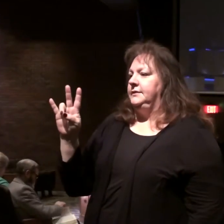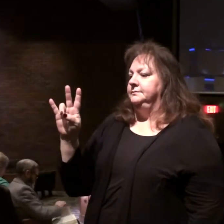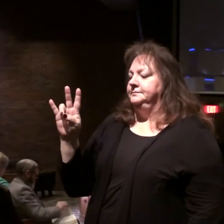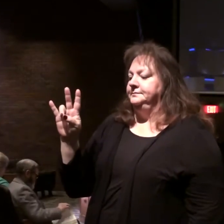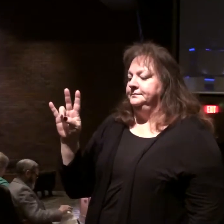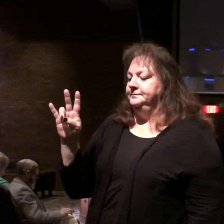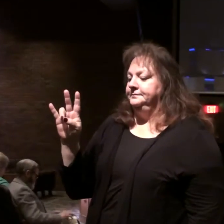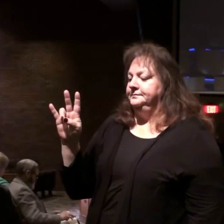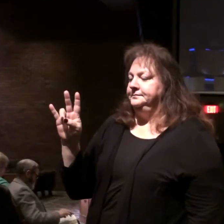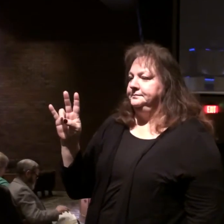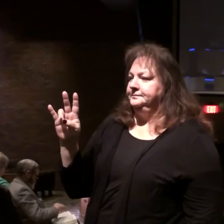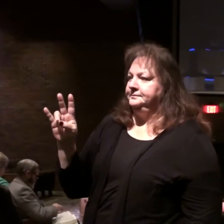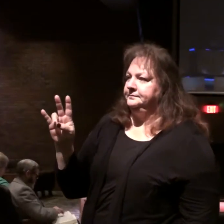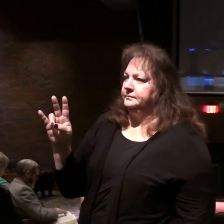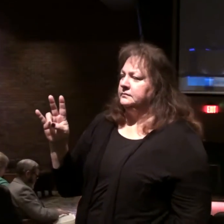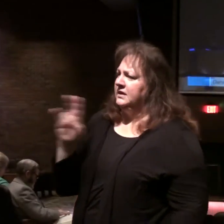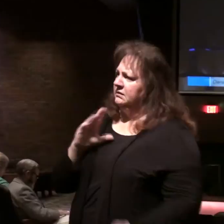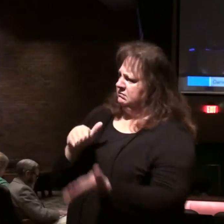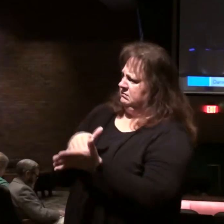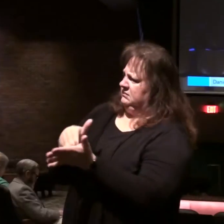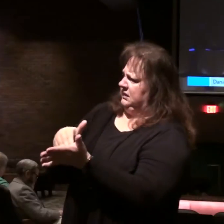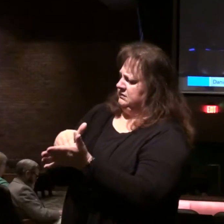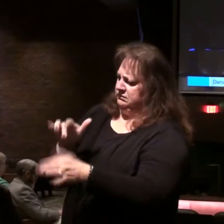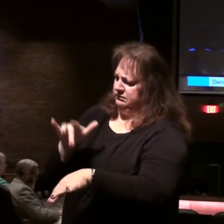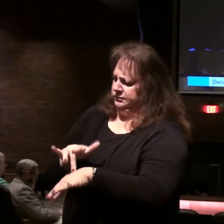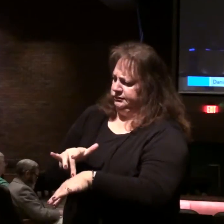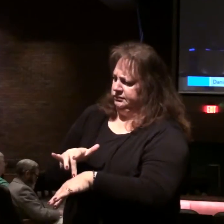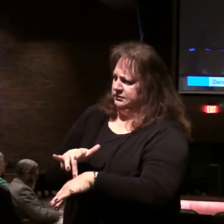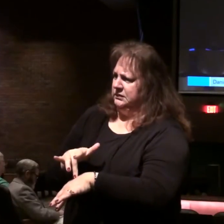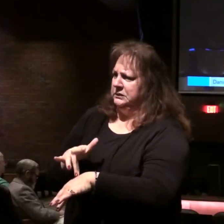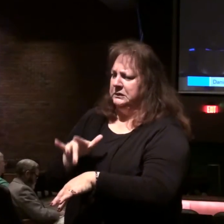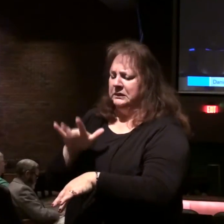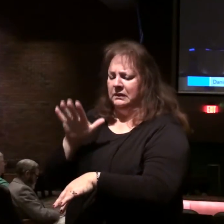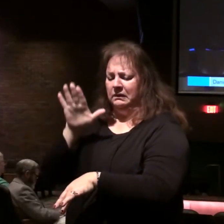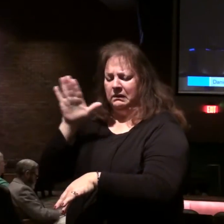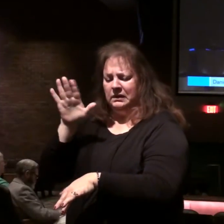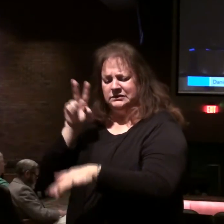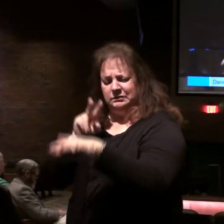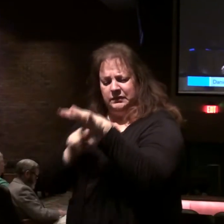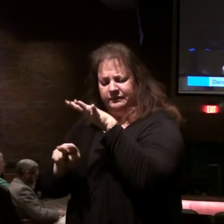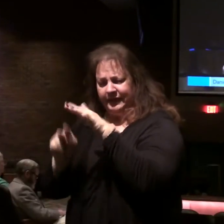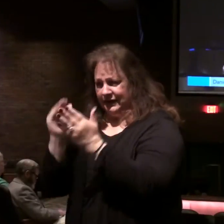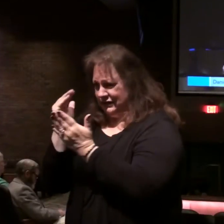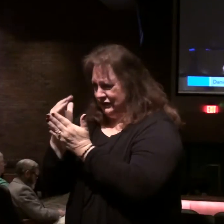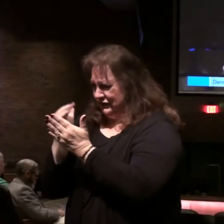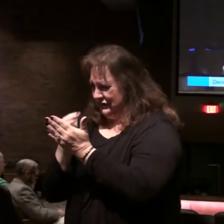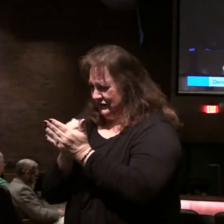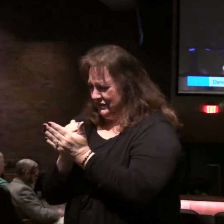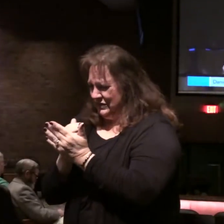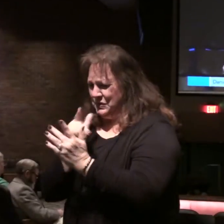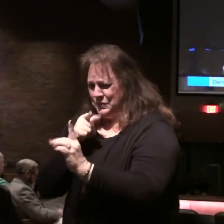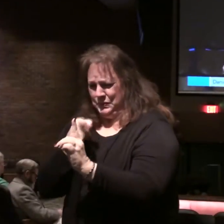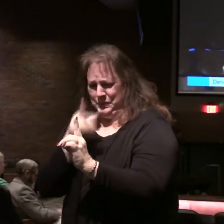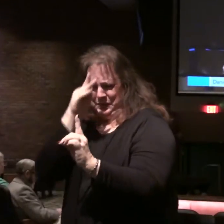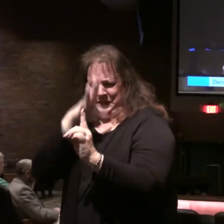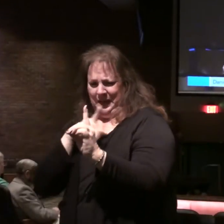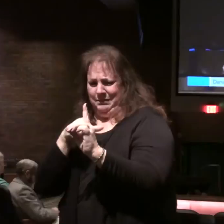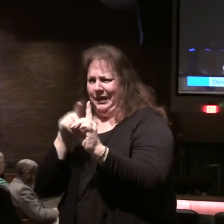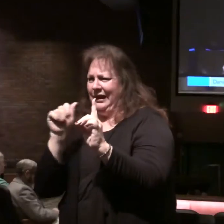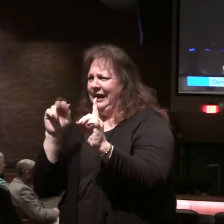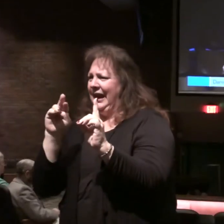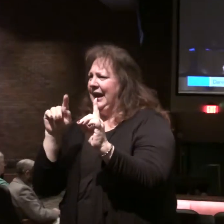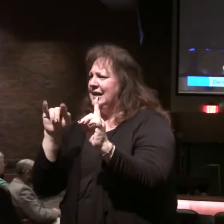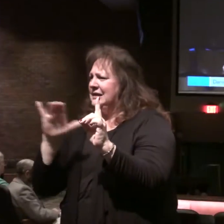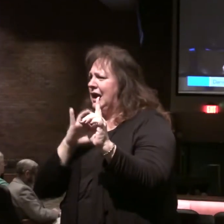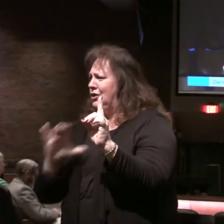We've been to chapter 7 quite a bit because it's a great prophetic chapter. And it talks about that key individual, the Antichrist.